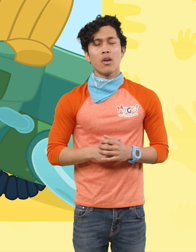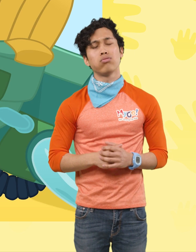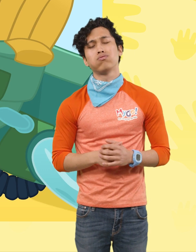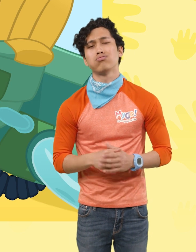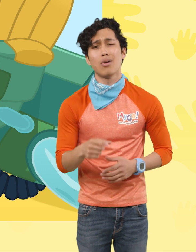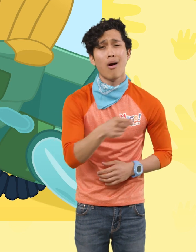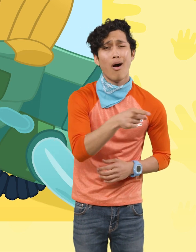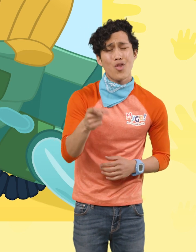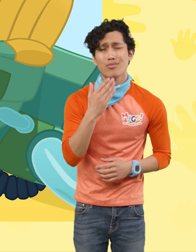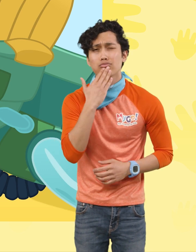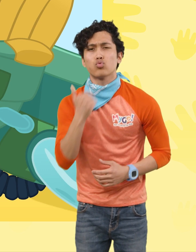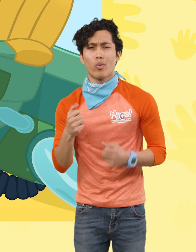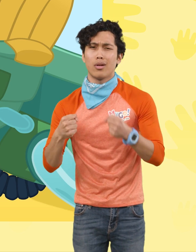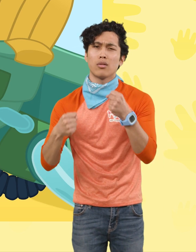All those sweet rides